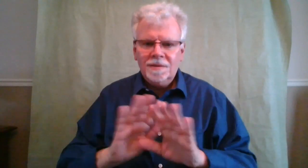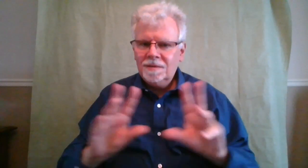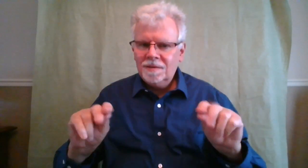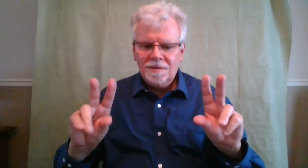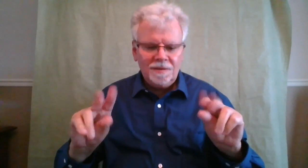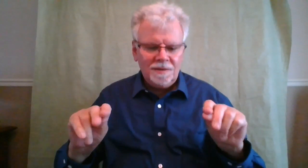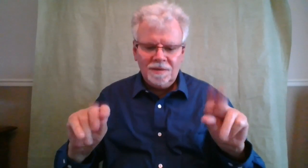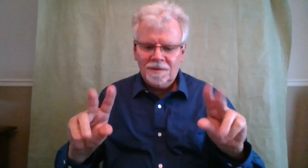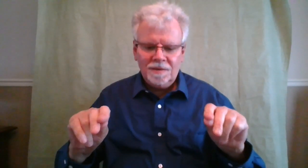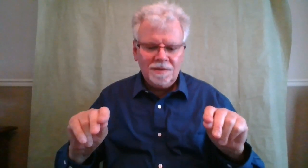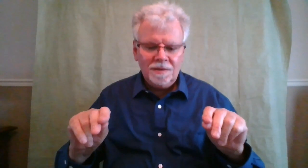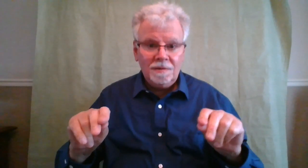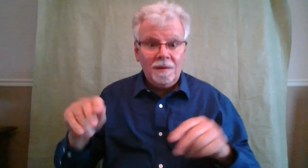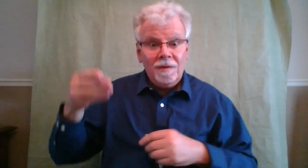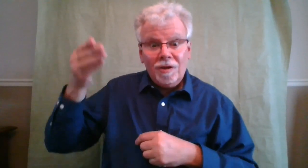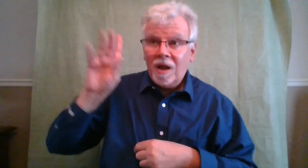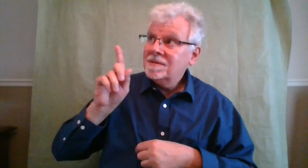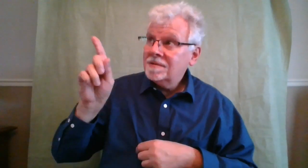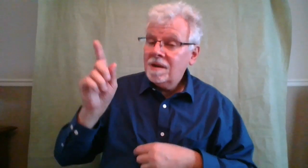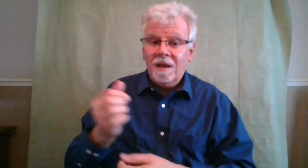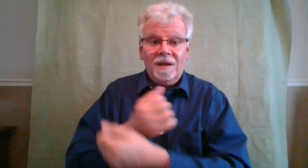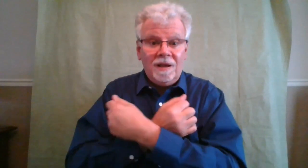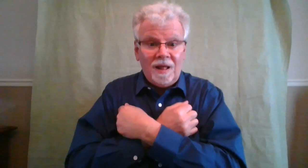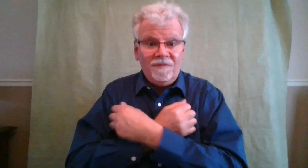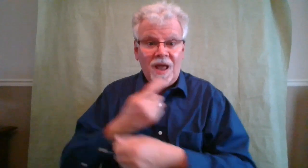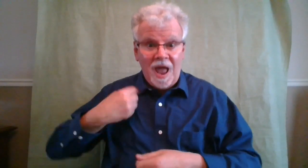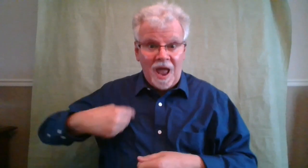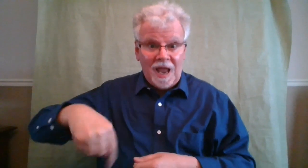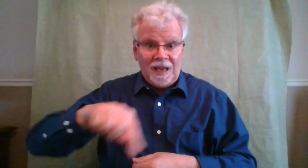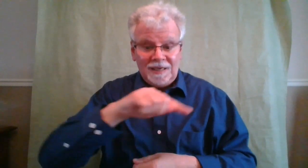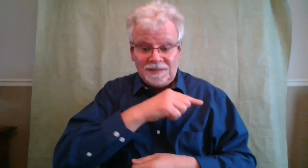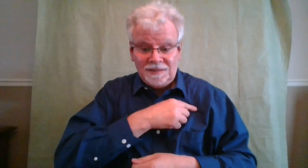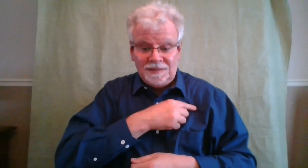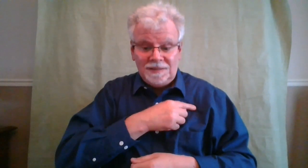but that He loved us